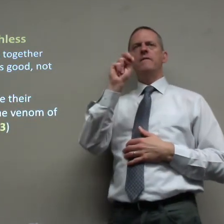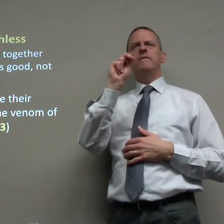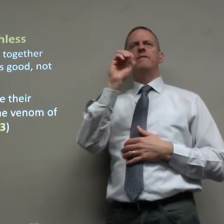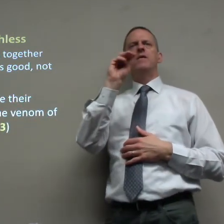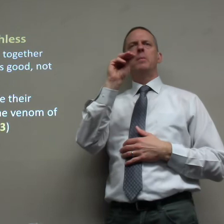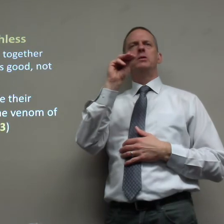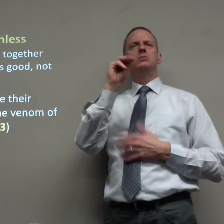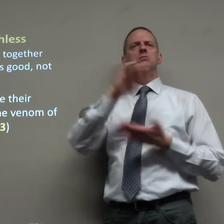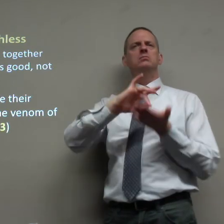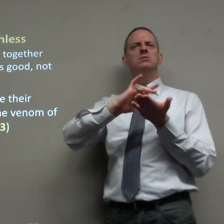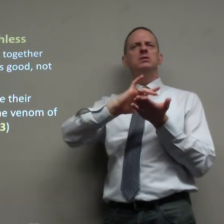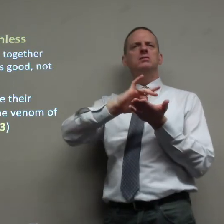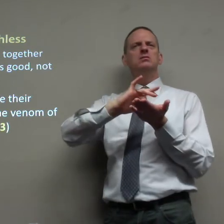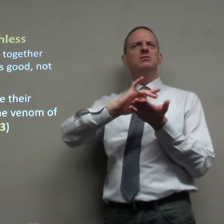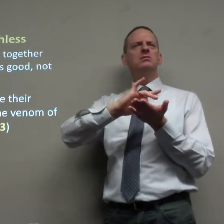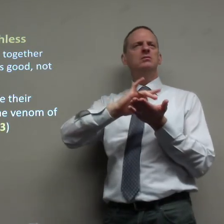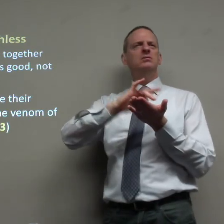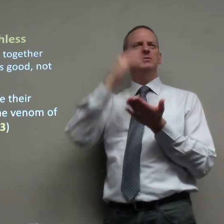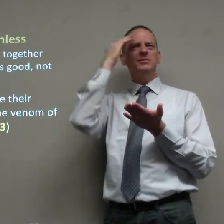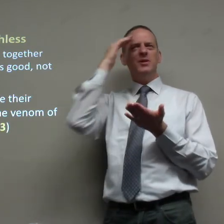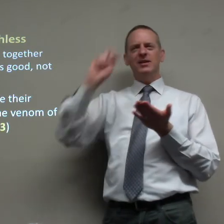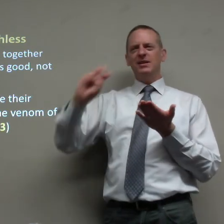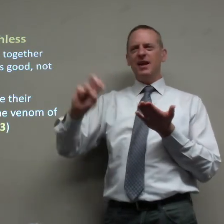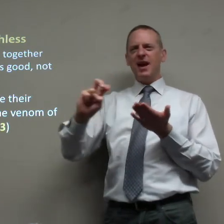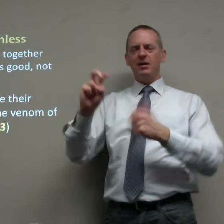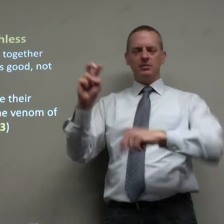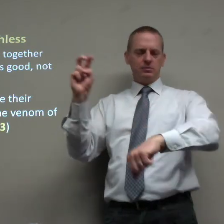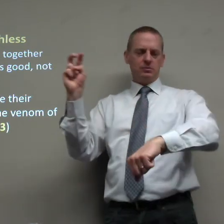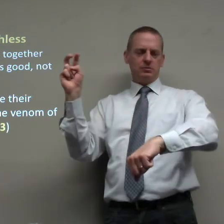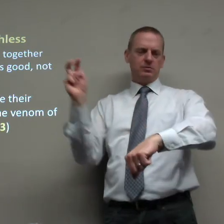the venom you know snake venom